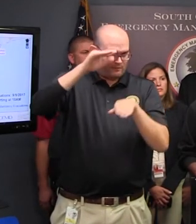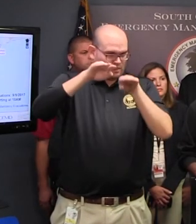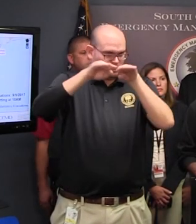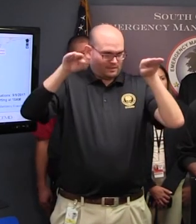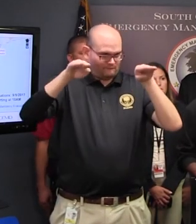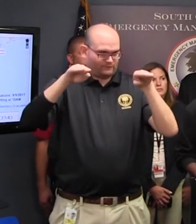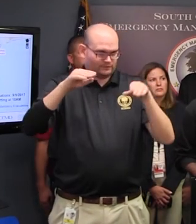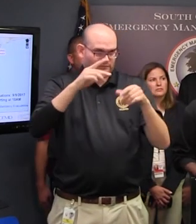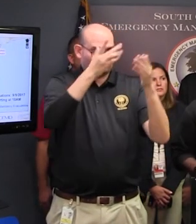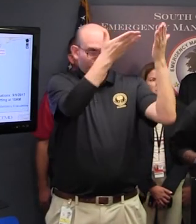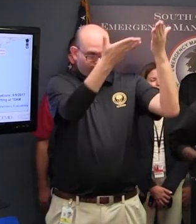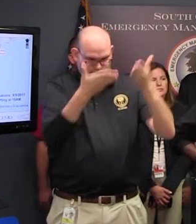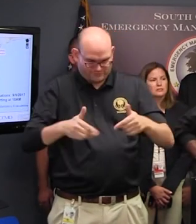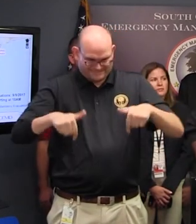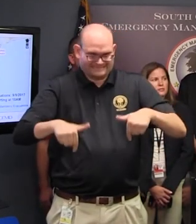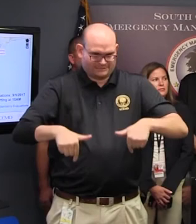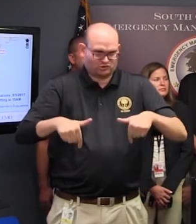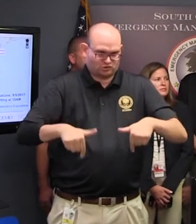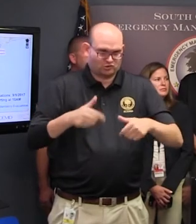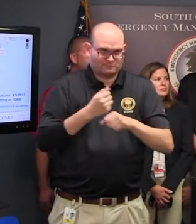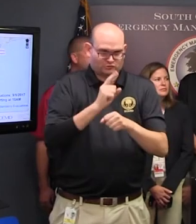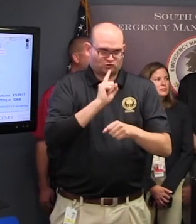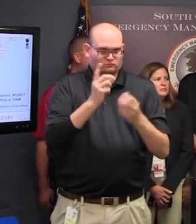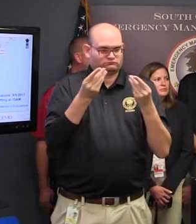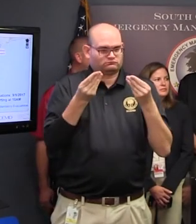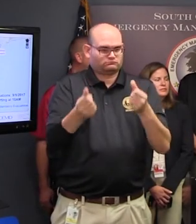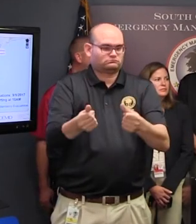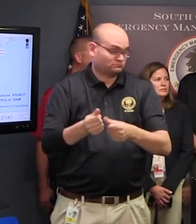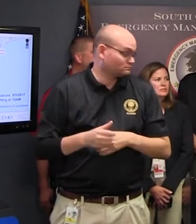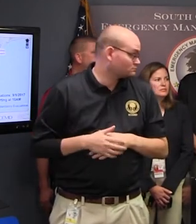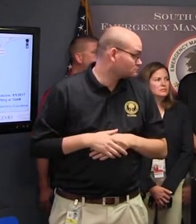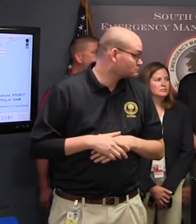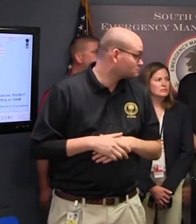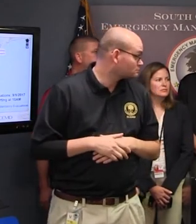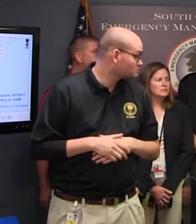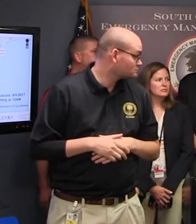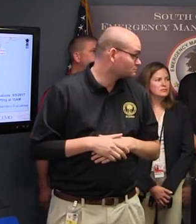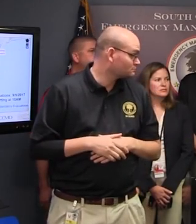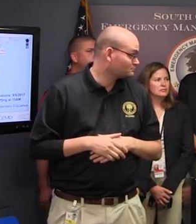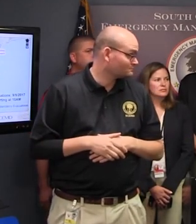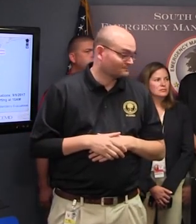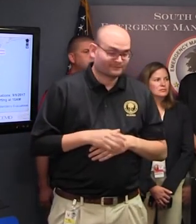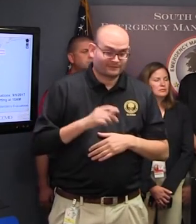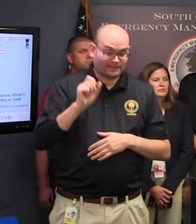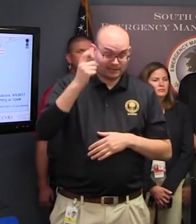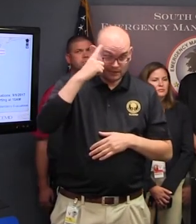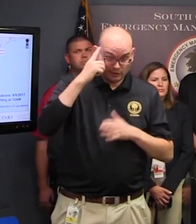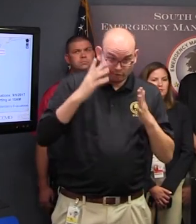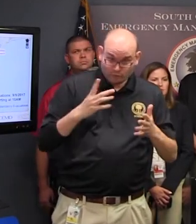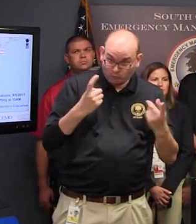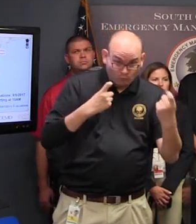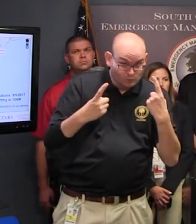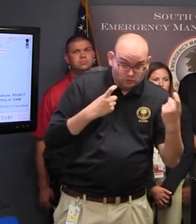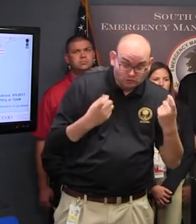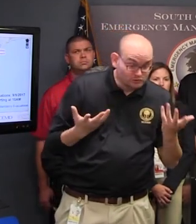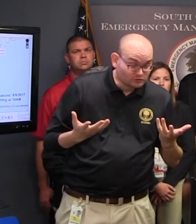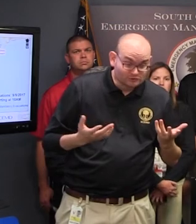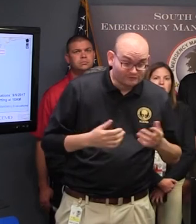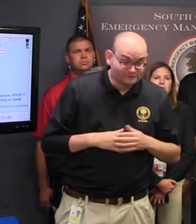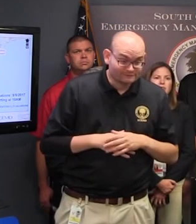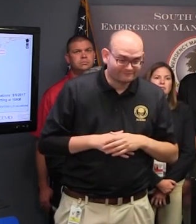we do that throughout the incident Thank you Does anyone have any questions? Anyone here?